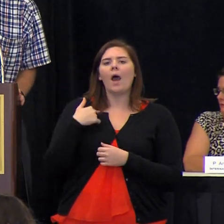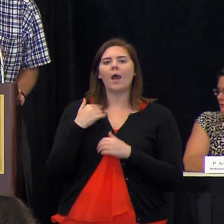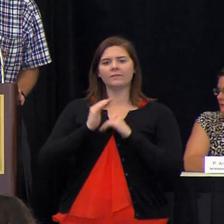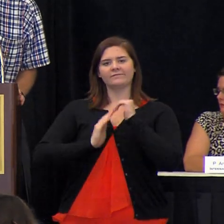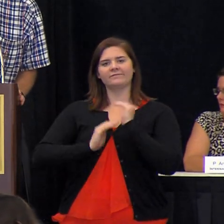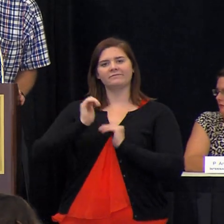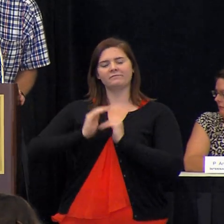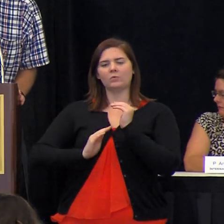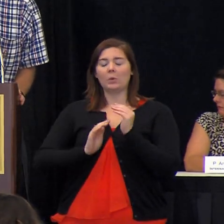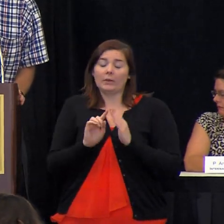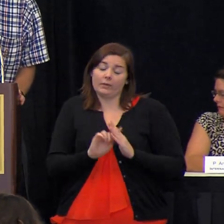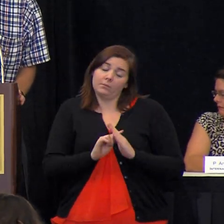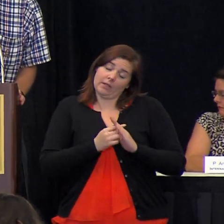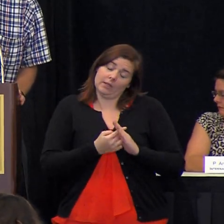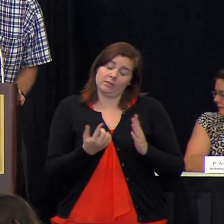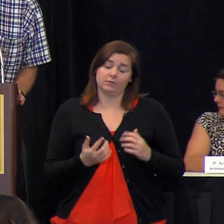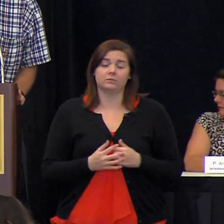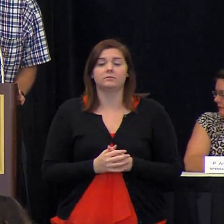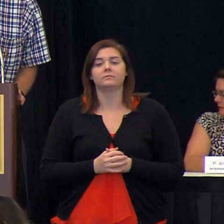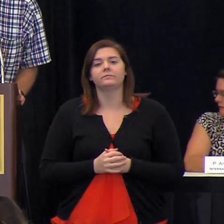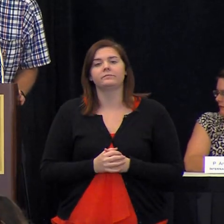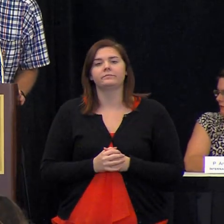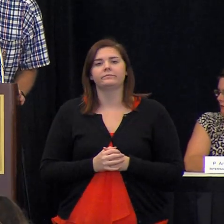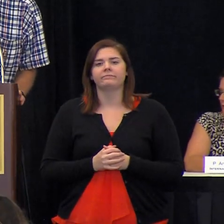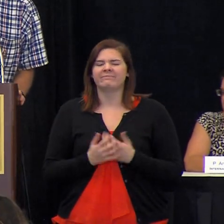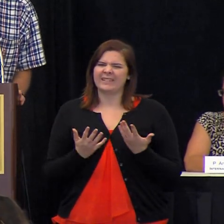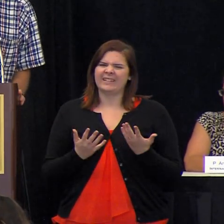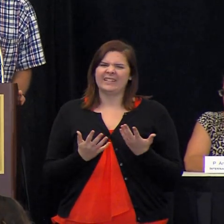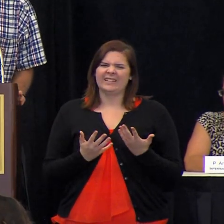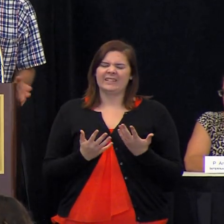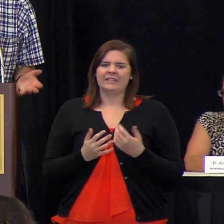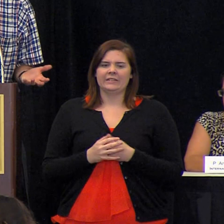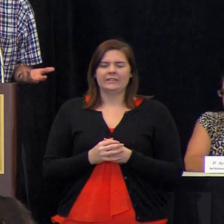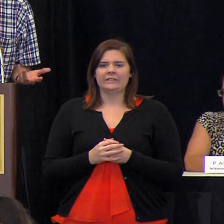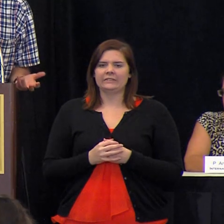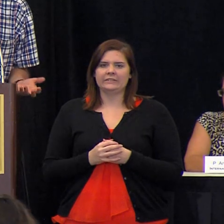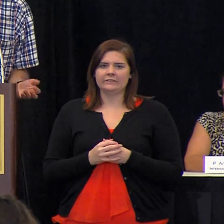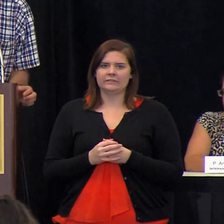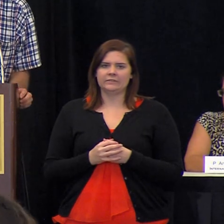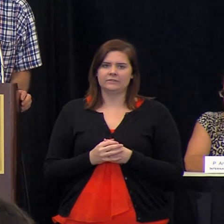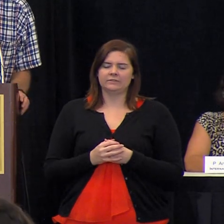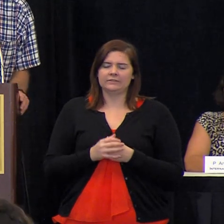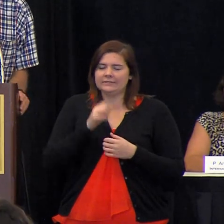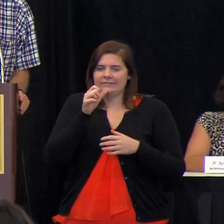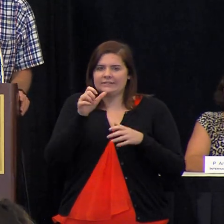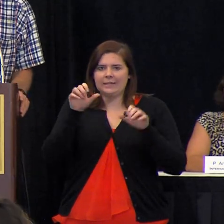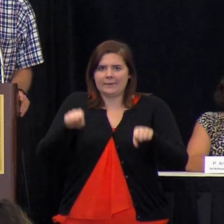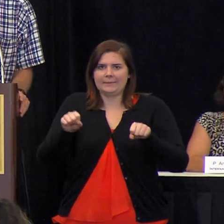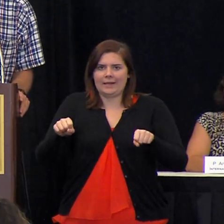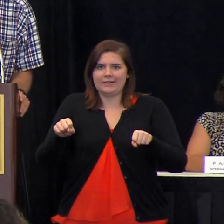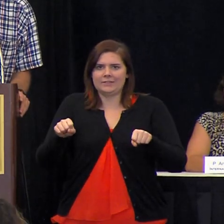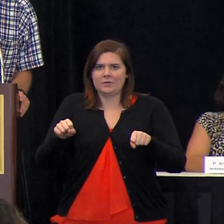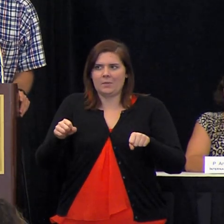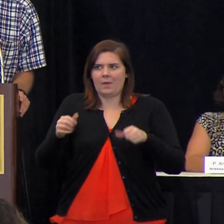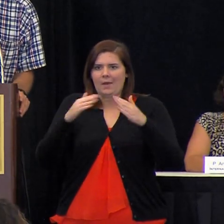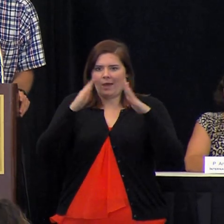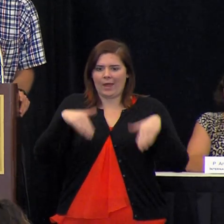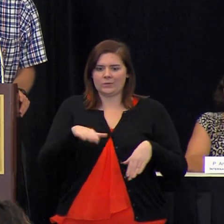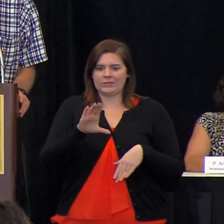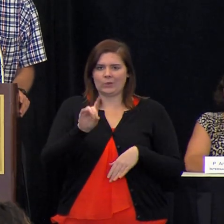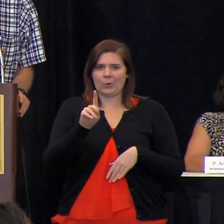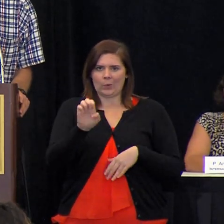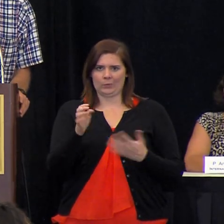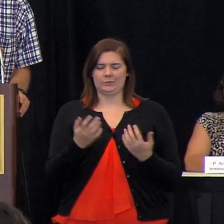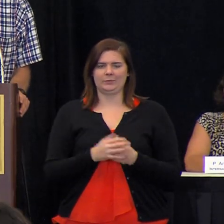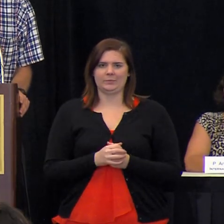comfort at least at the beginning but unfortunately that's not possible based on our our housing codes